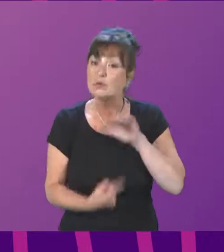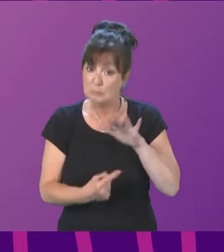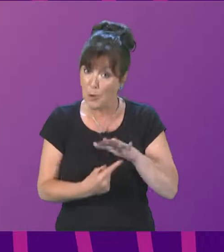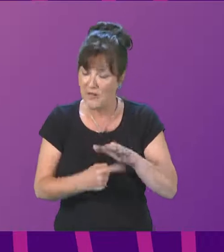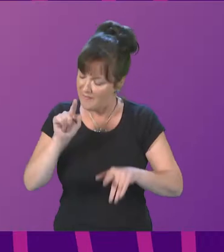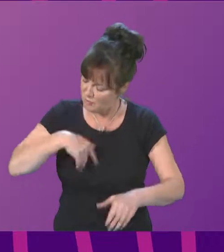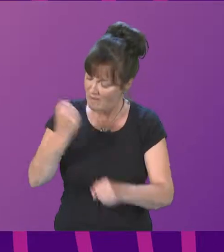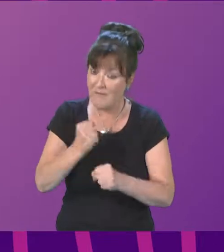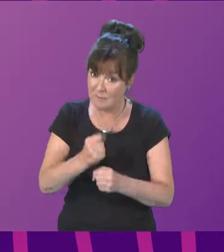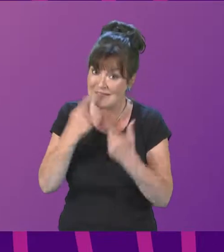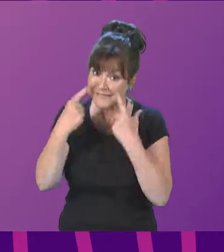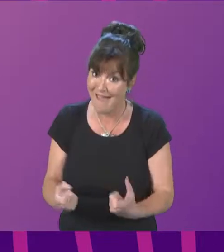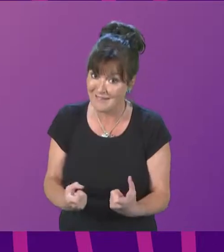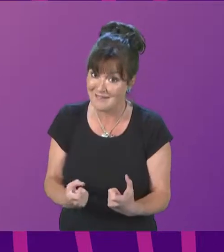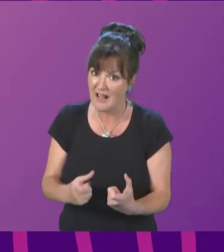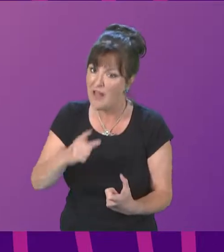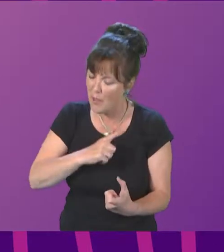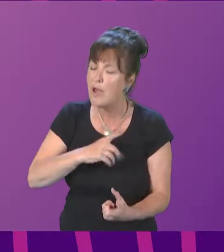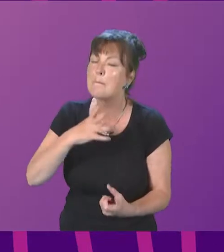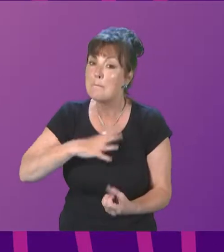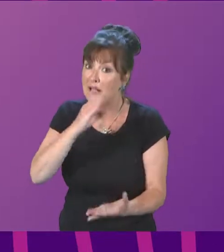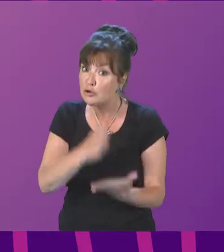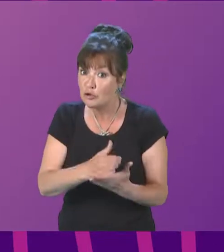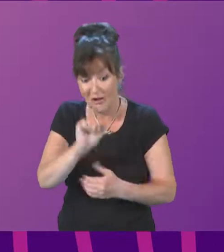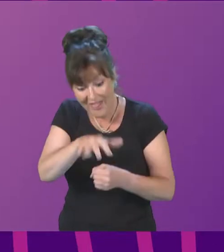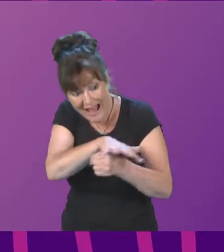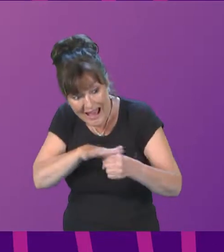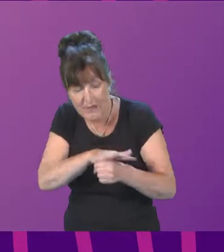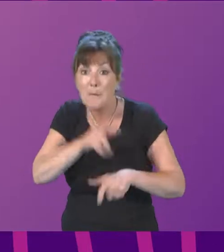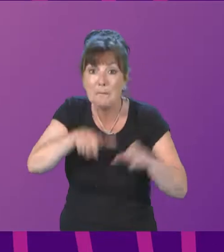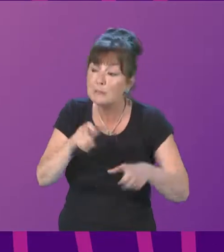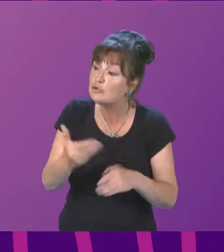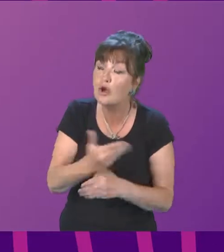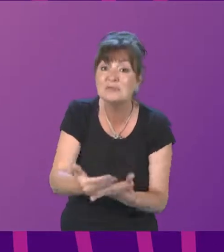That's what this Government cares about, the industrial future of that sector on the Clyde.